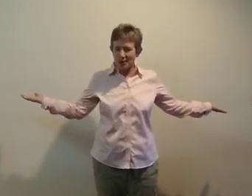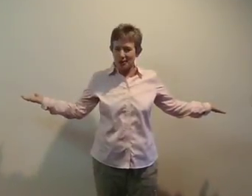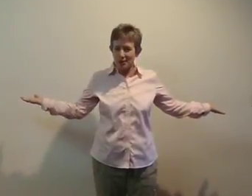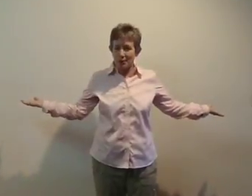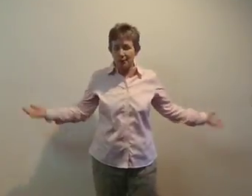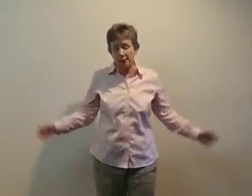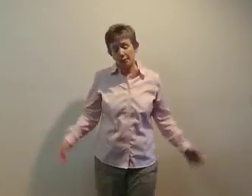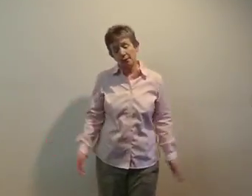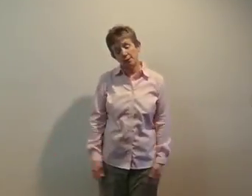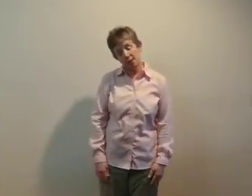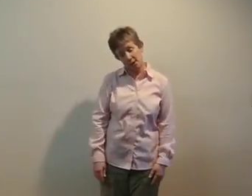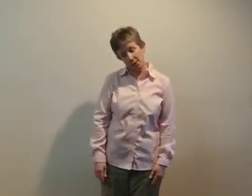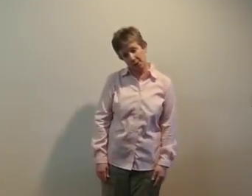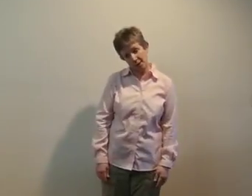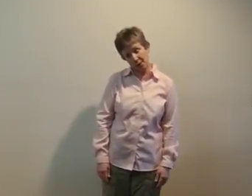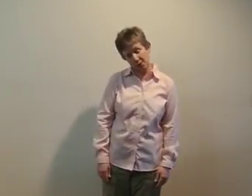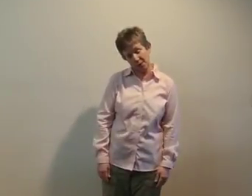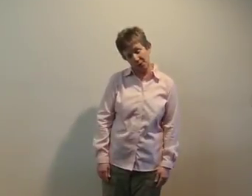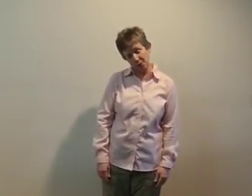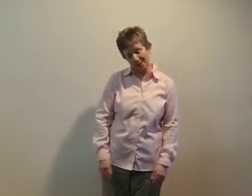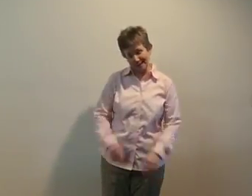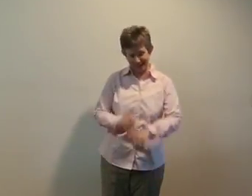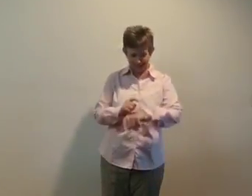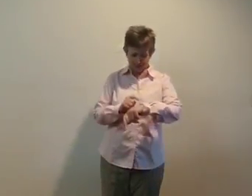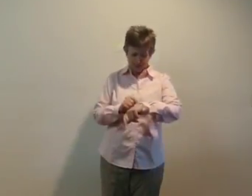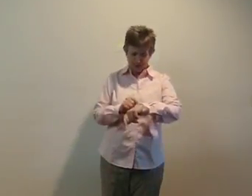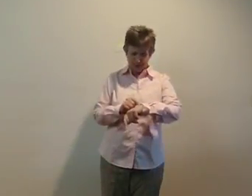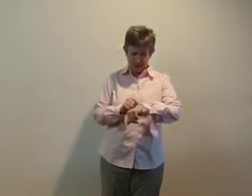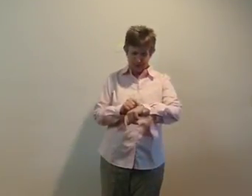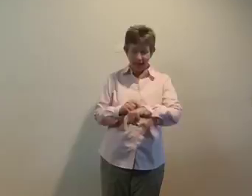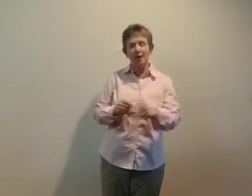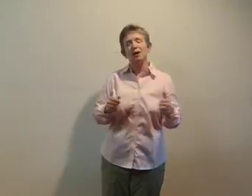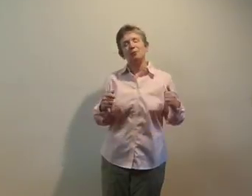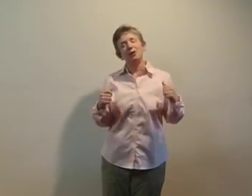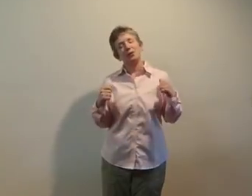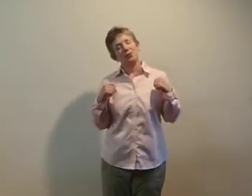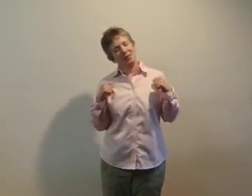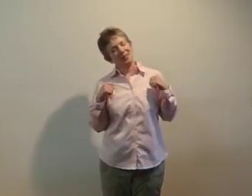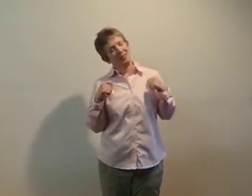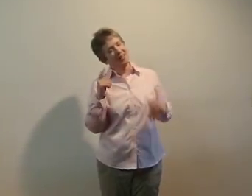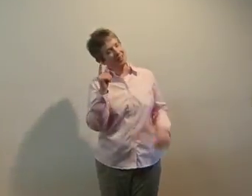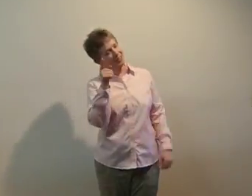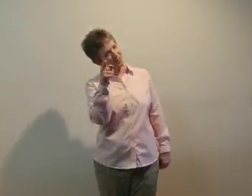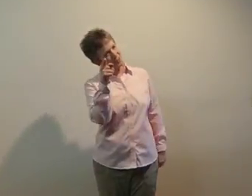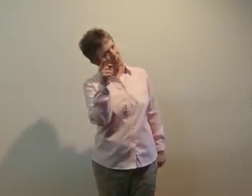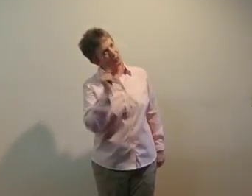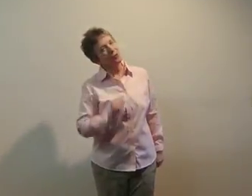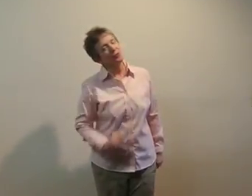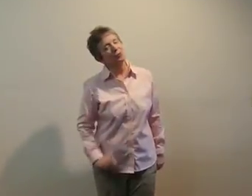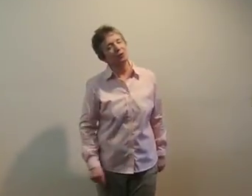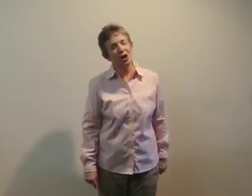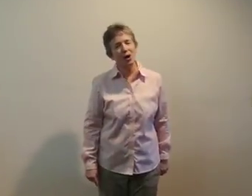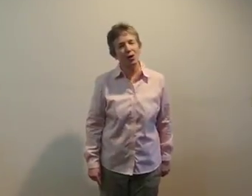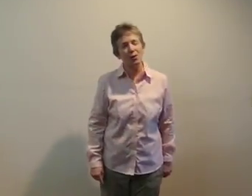Sorry we're a little late, but we'd like you to know.